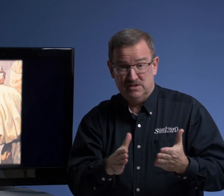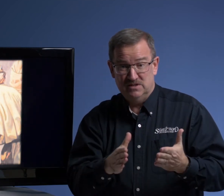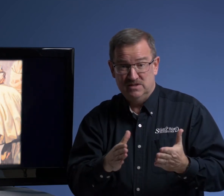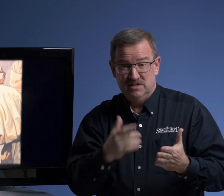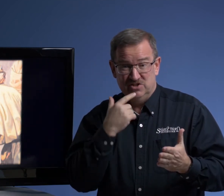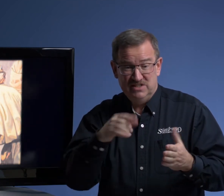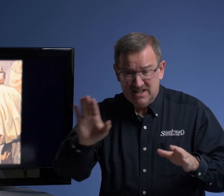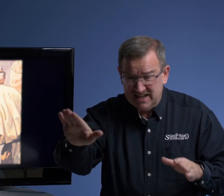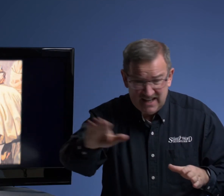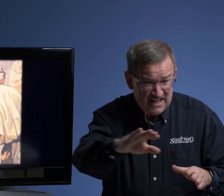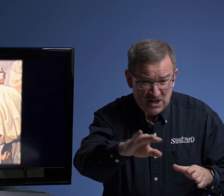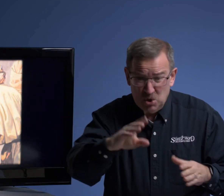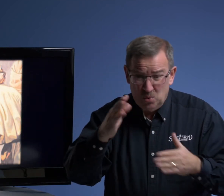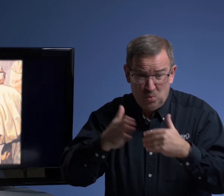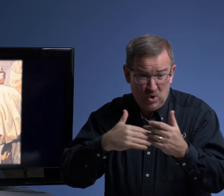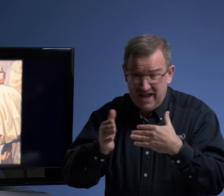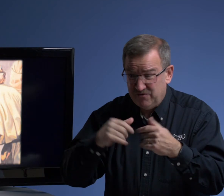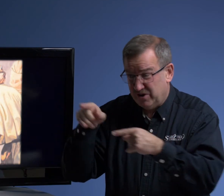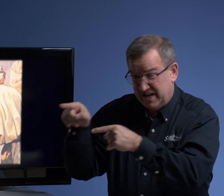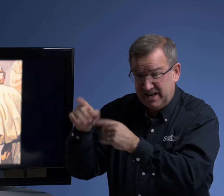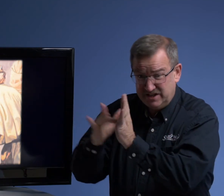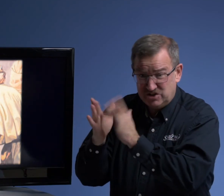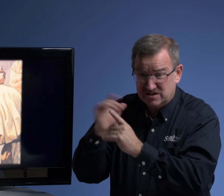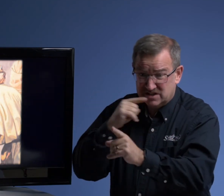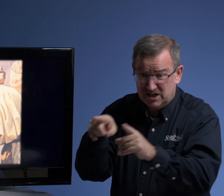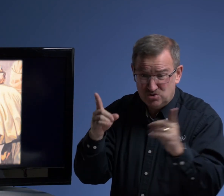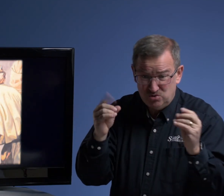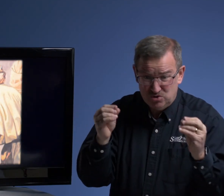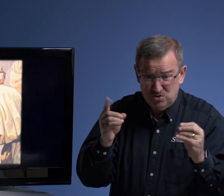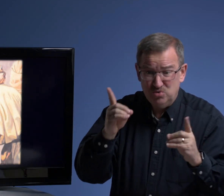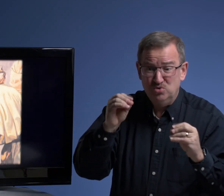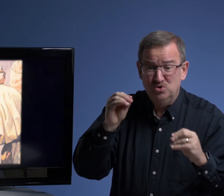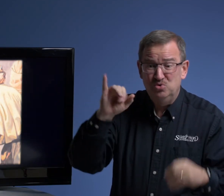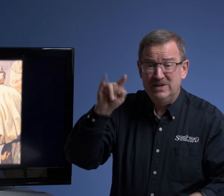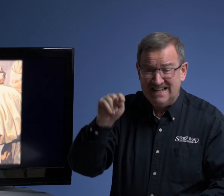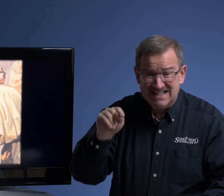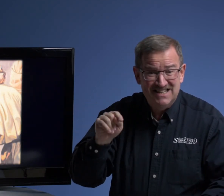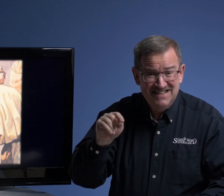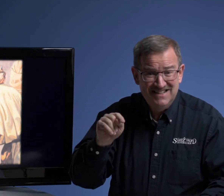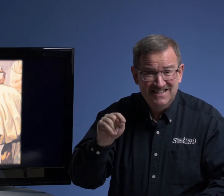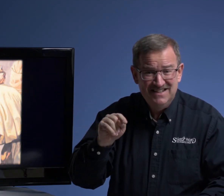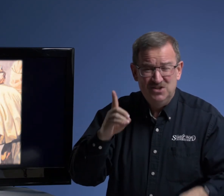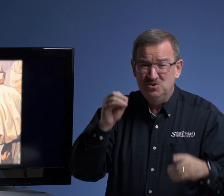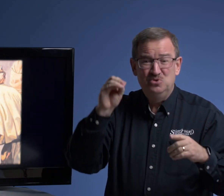she said, whatever he, Jesus tells you to do, do it, do